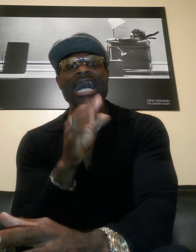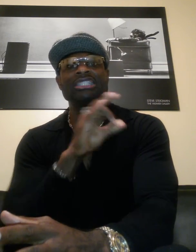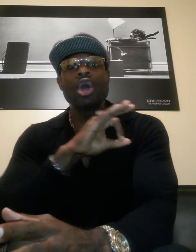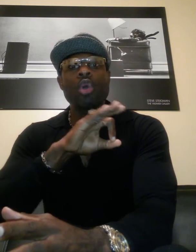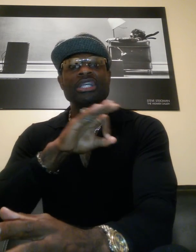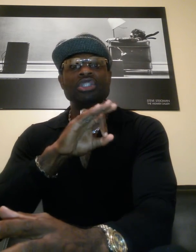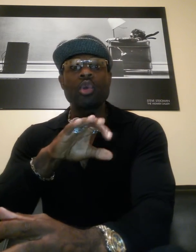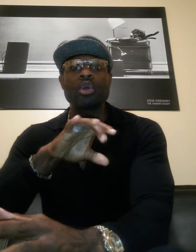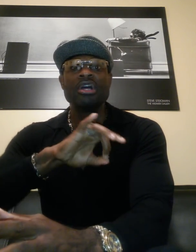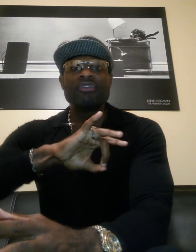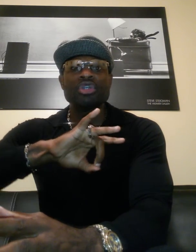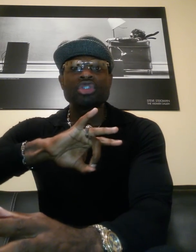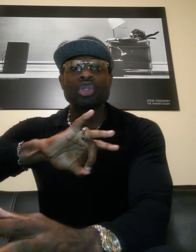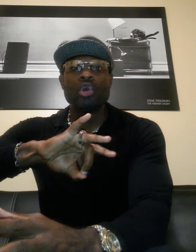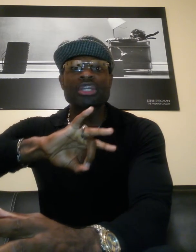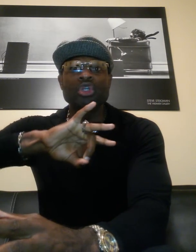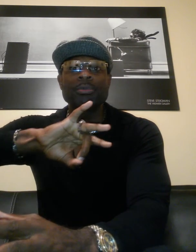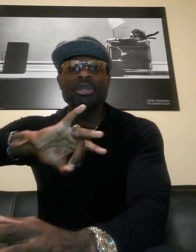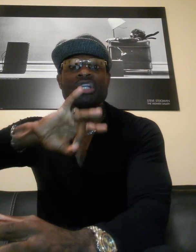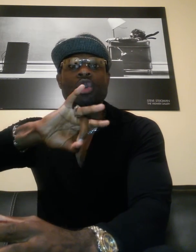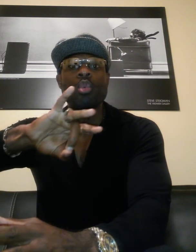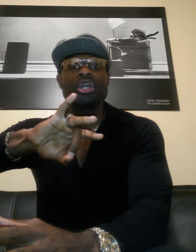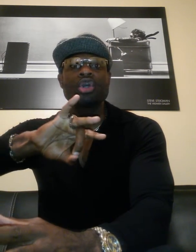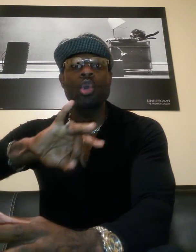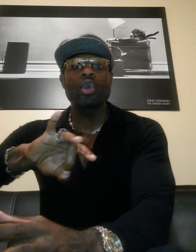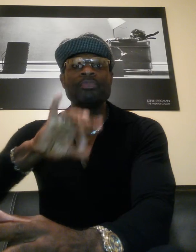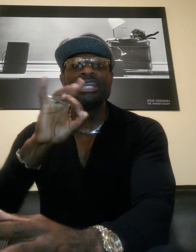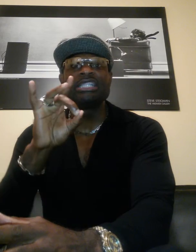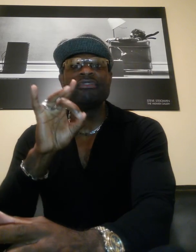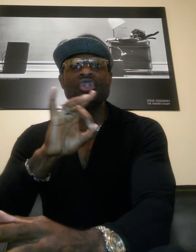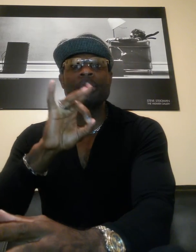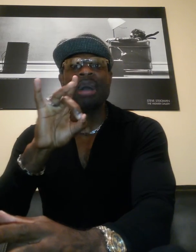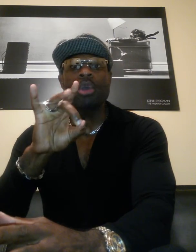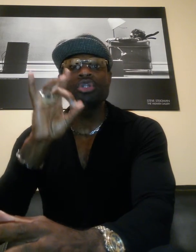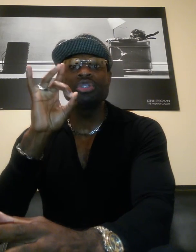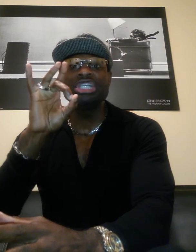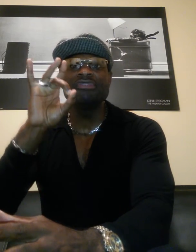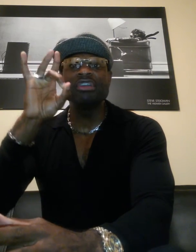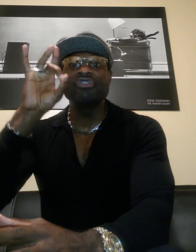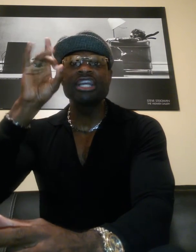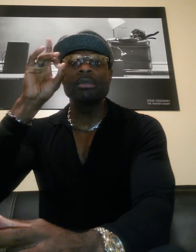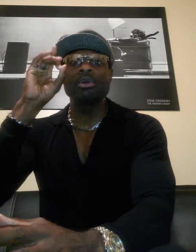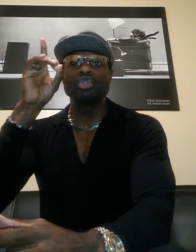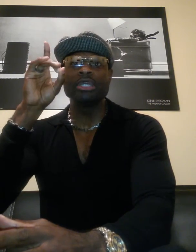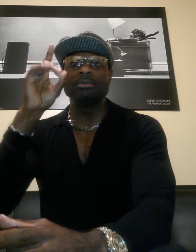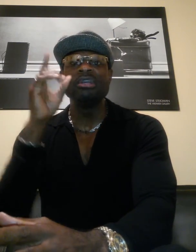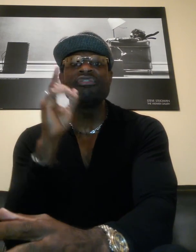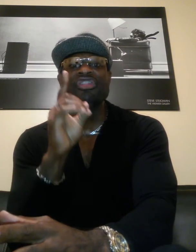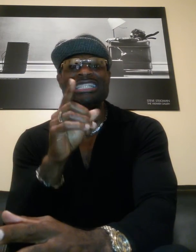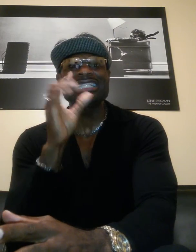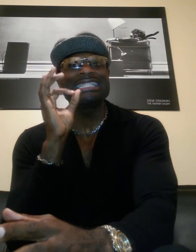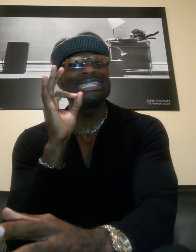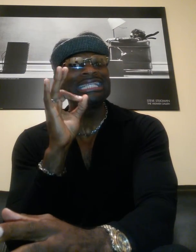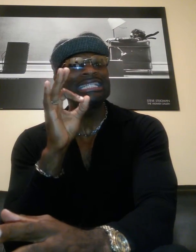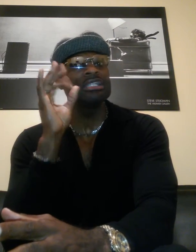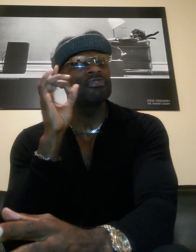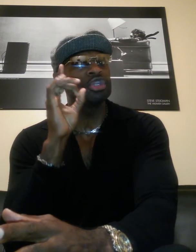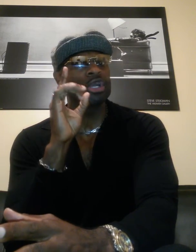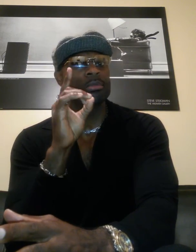God's holy sword. For your soul and your spirit is on one accord. He's given you the power to achieve unforgettable dreams. For this is the season of incredible